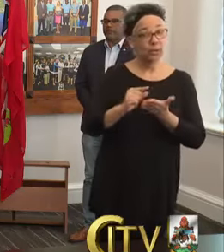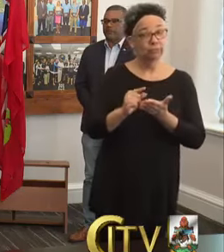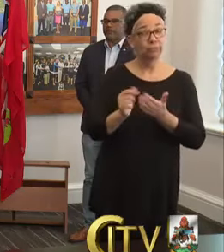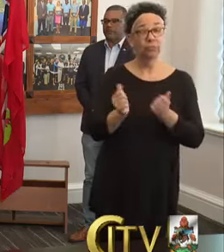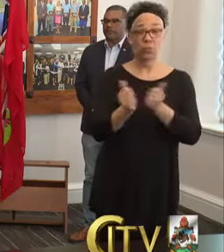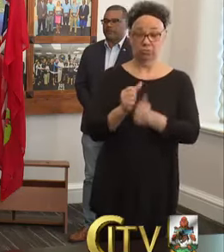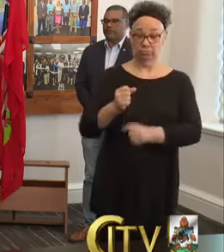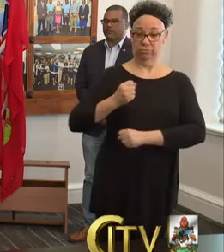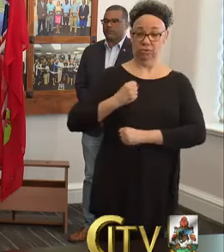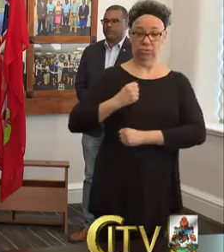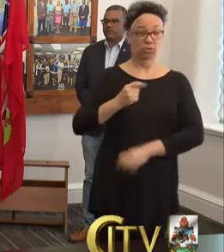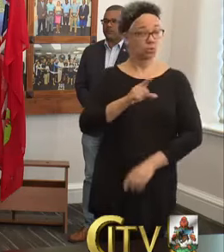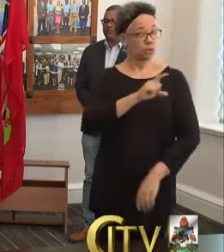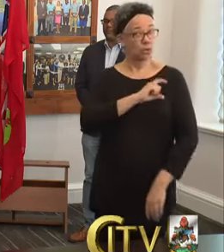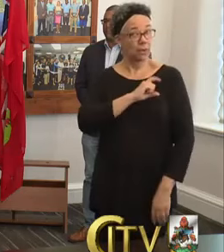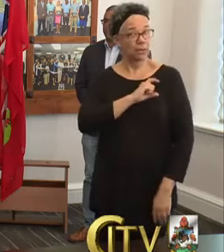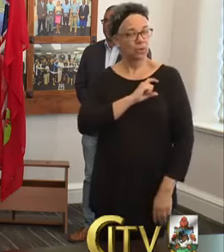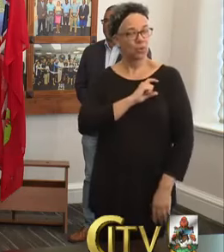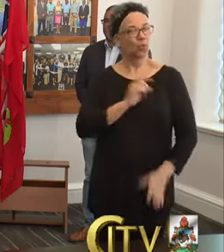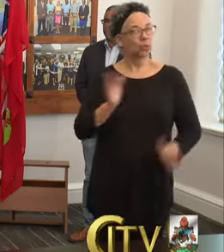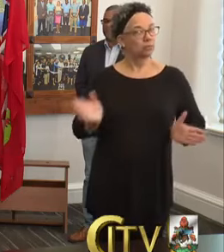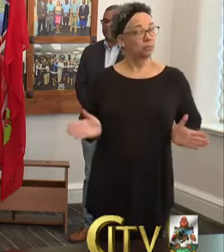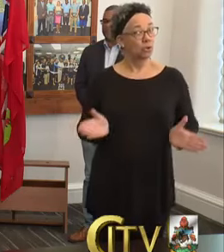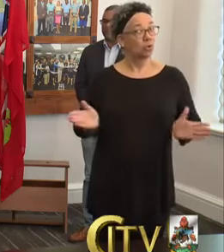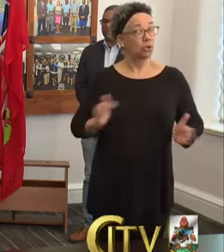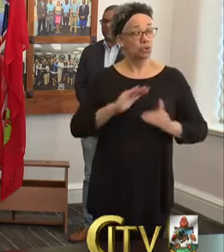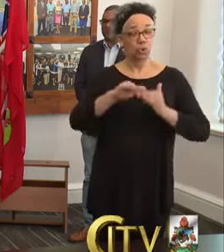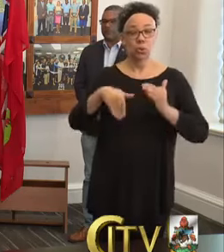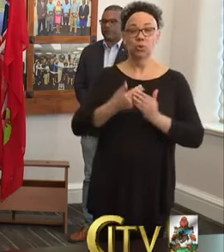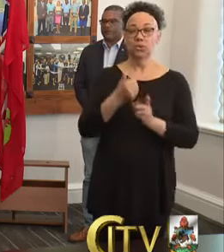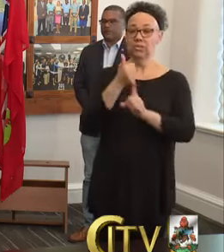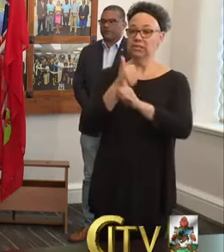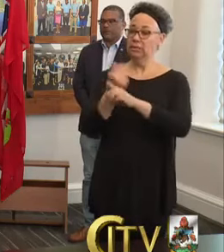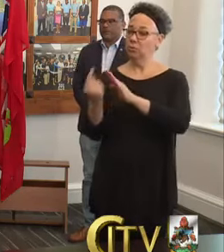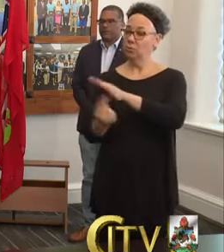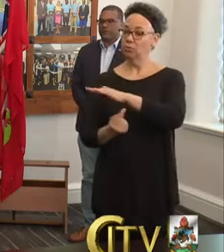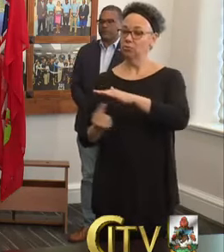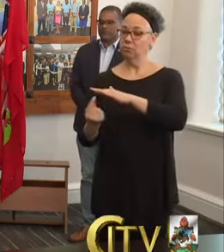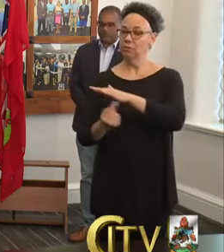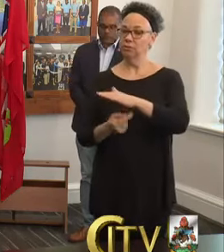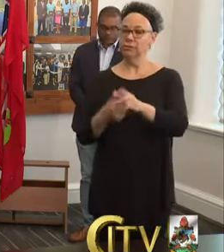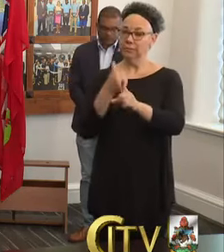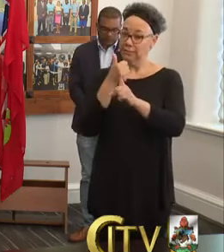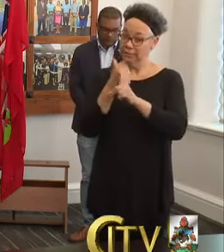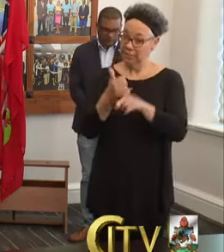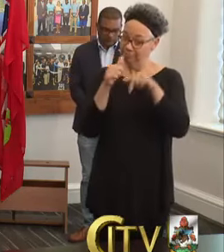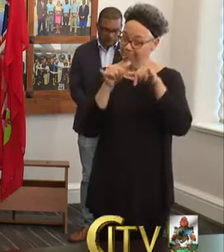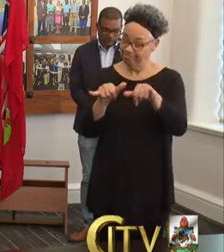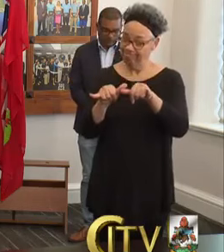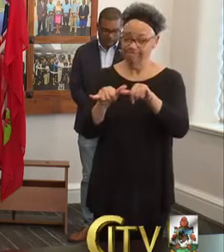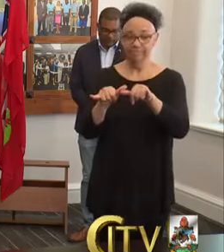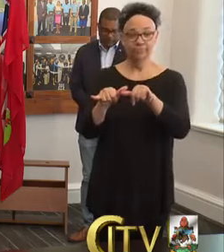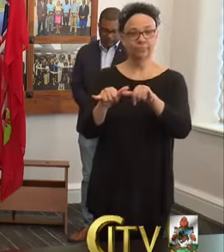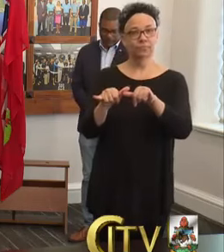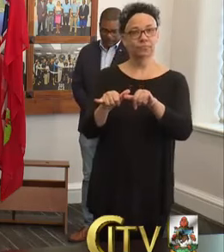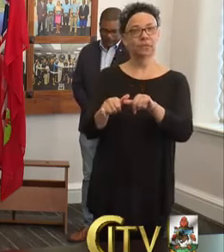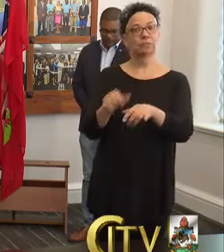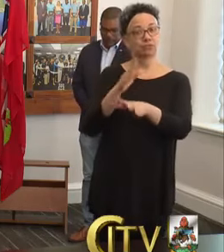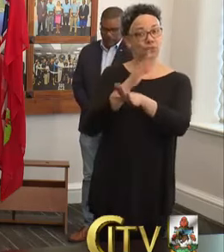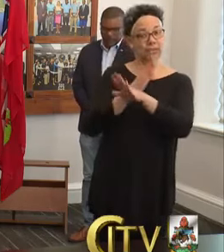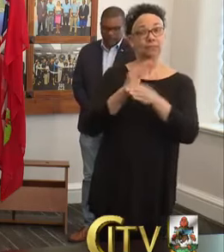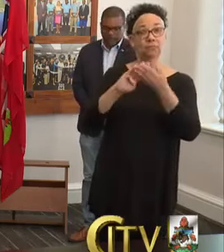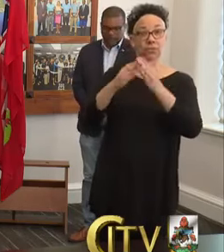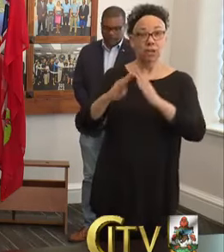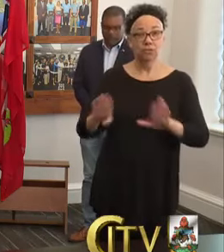Regiment and we are urging all persons who are on self-quarantine to maintain their self-quarantine to make sure they protect the